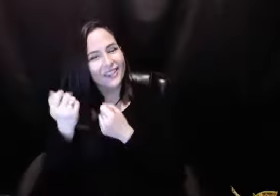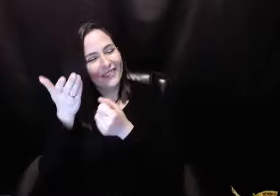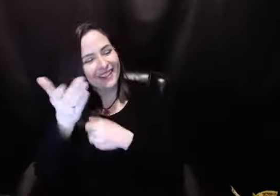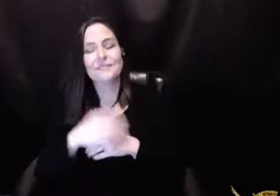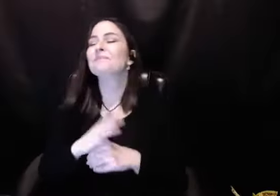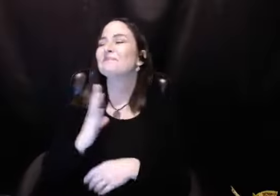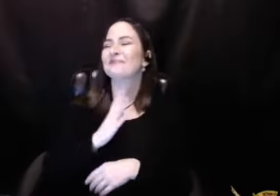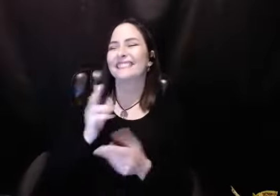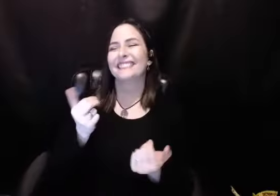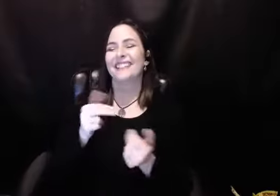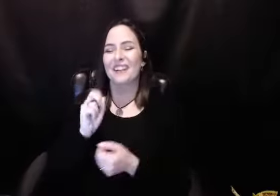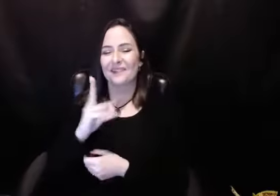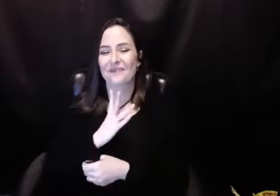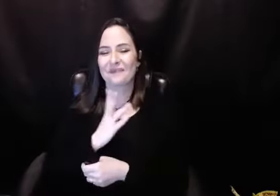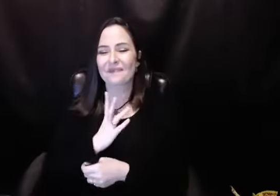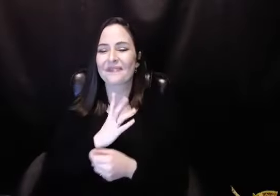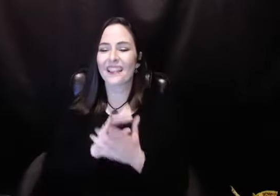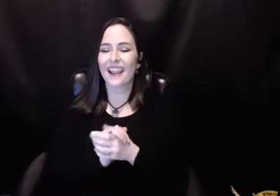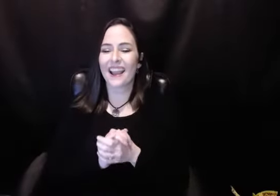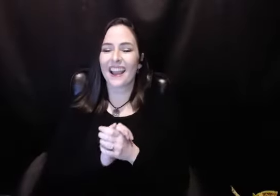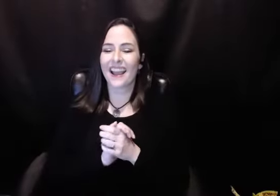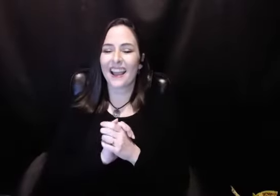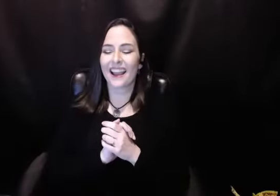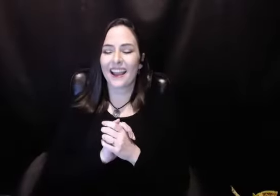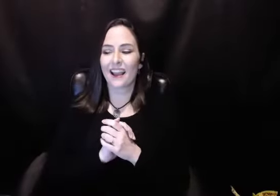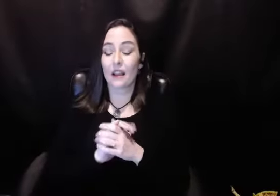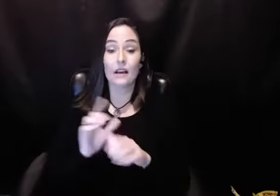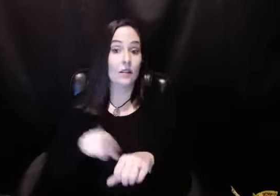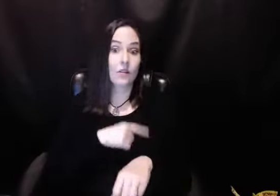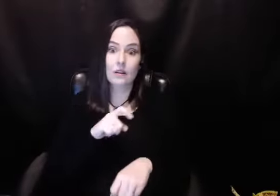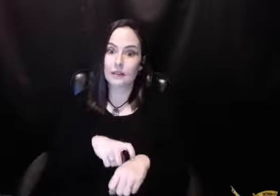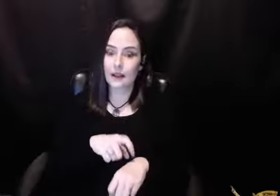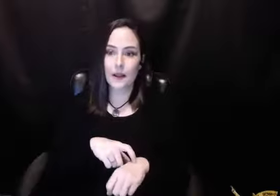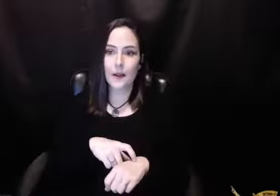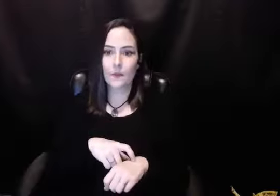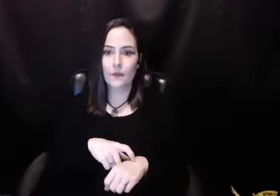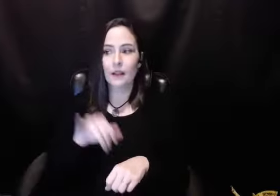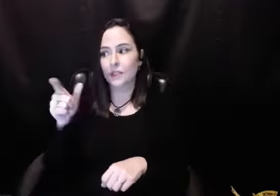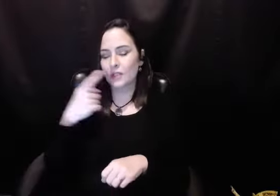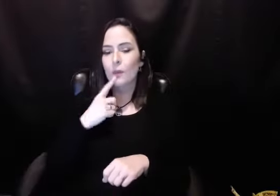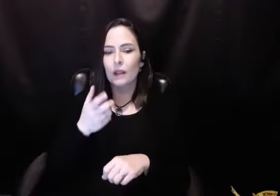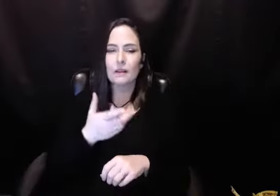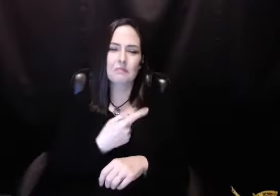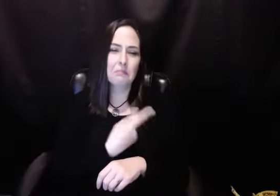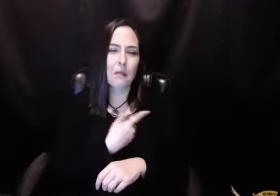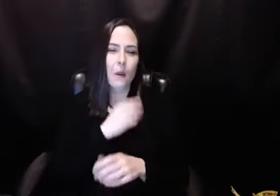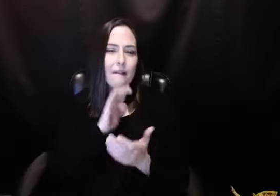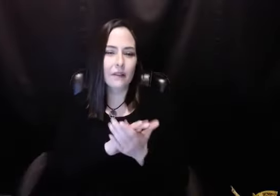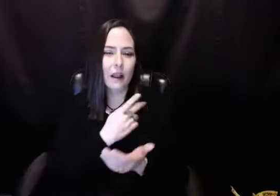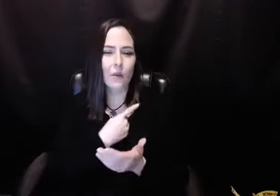Well, we got up there for the wedding. No, no, no. So, you know, it had been a long time that I had